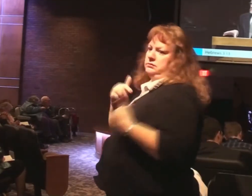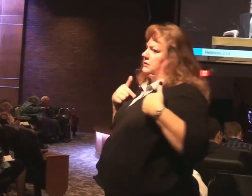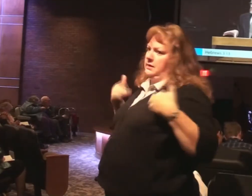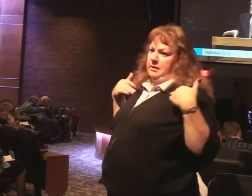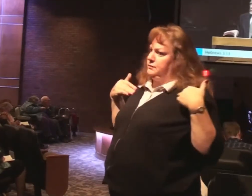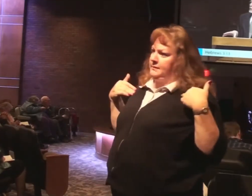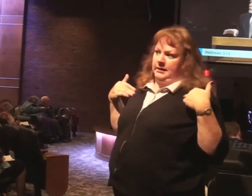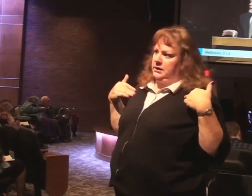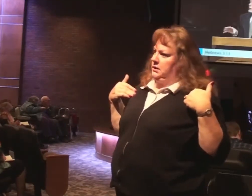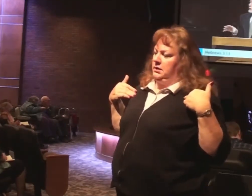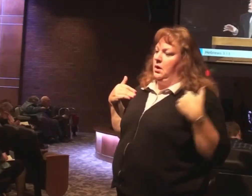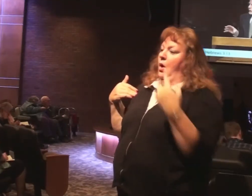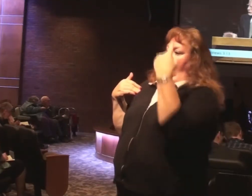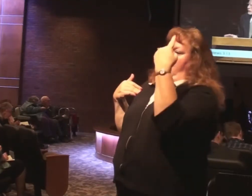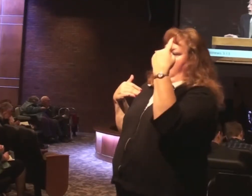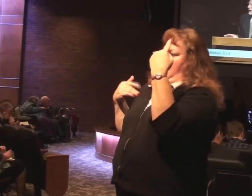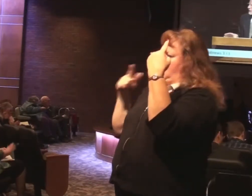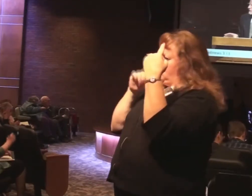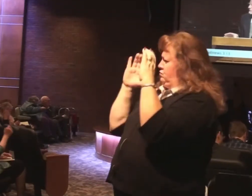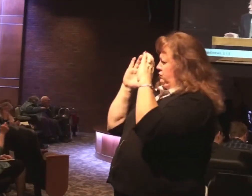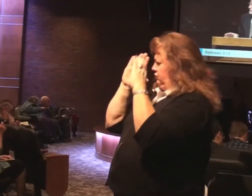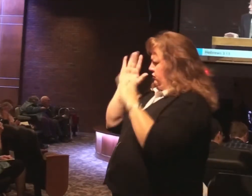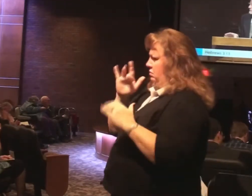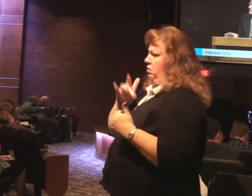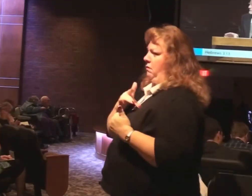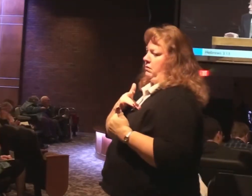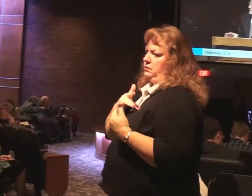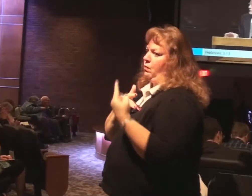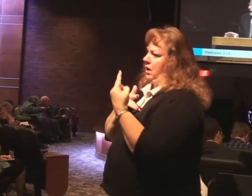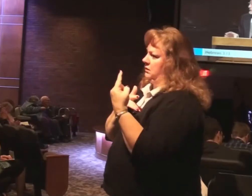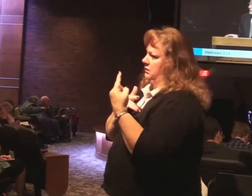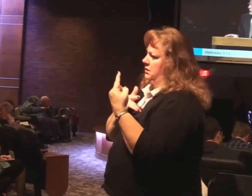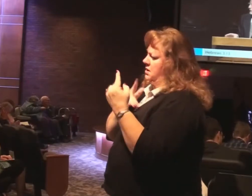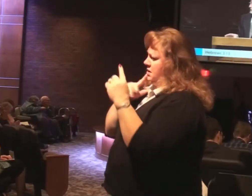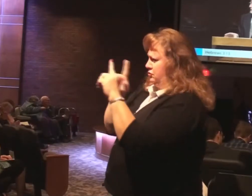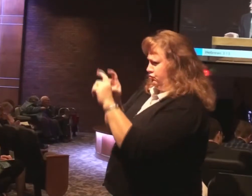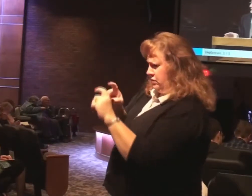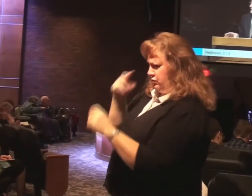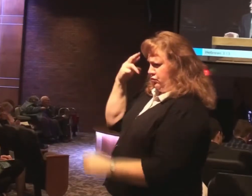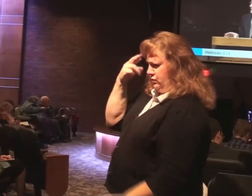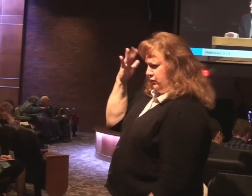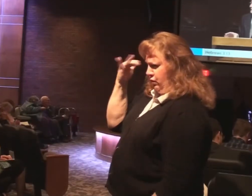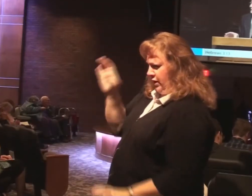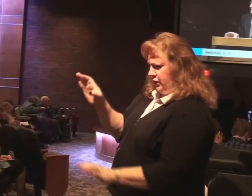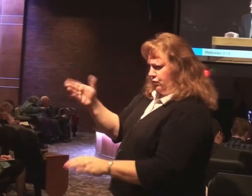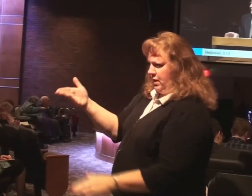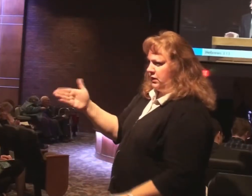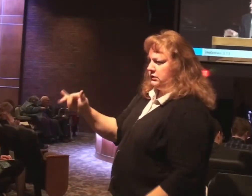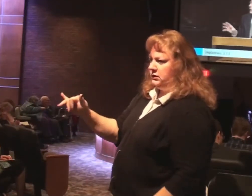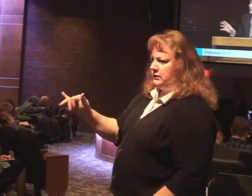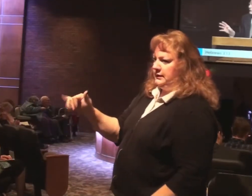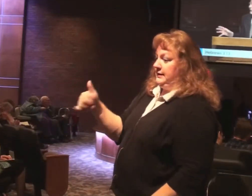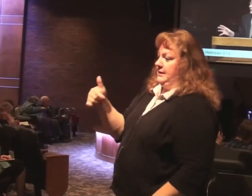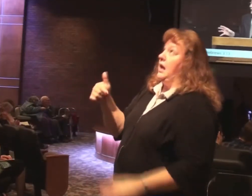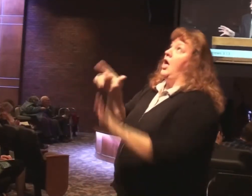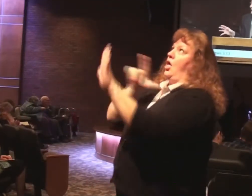There is only one who can search the heart. Try the motives. I the Lord search the heart.